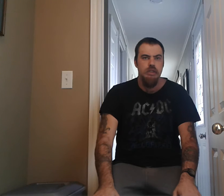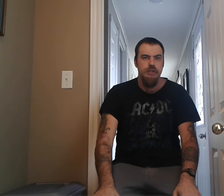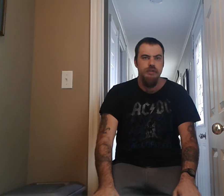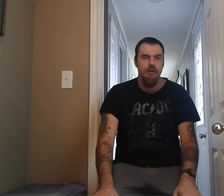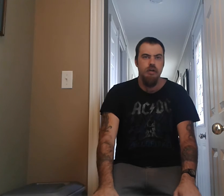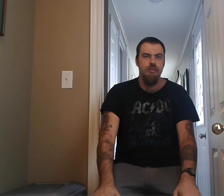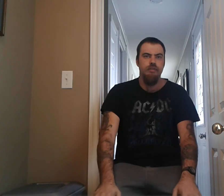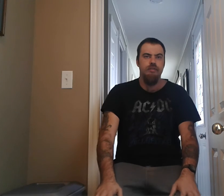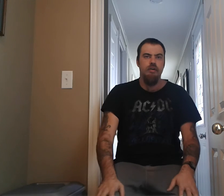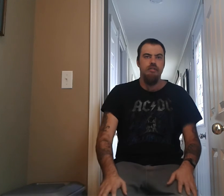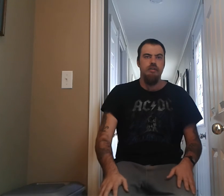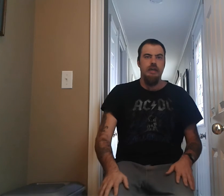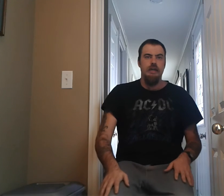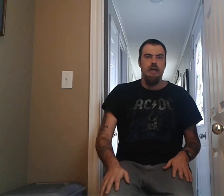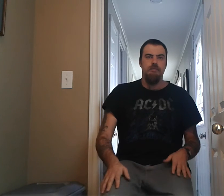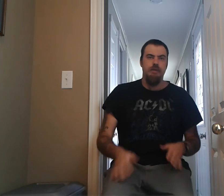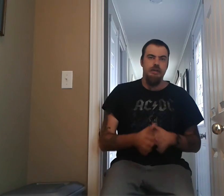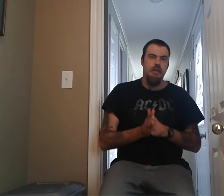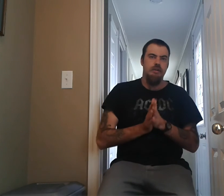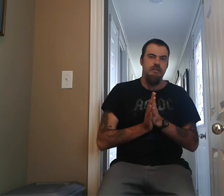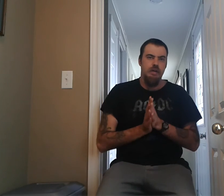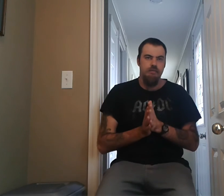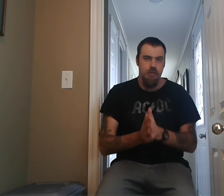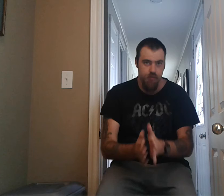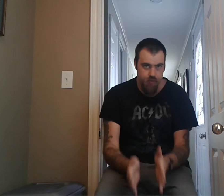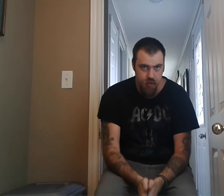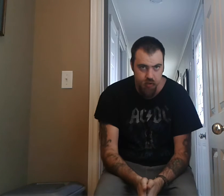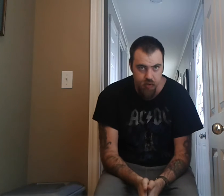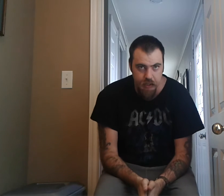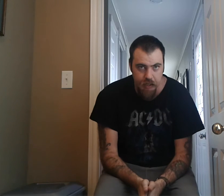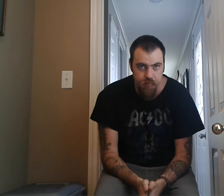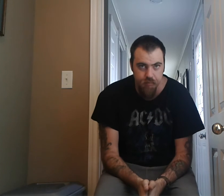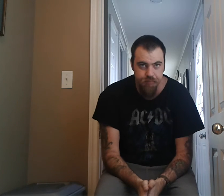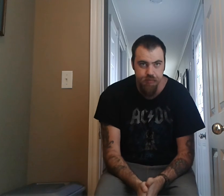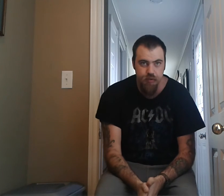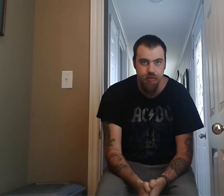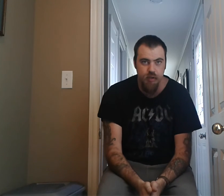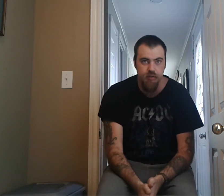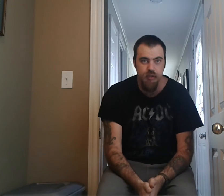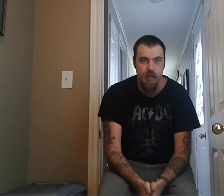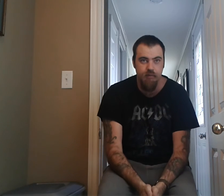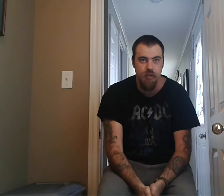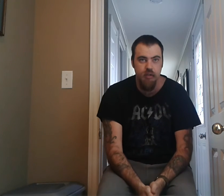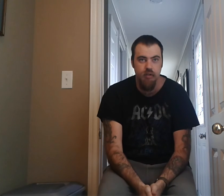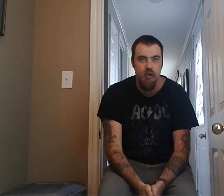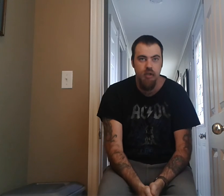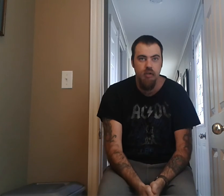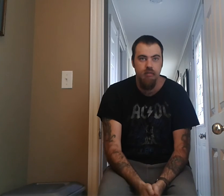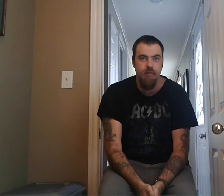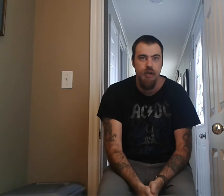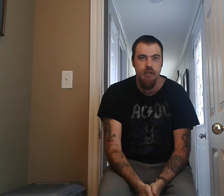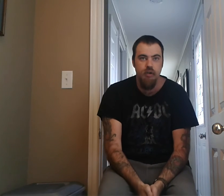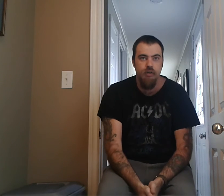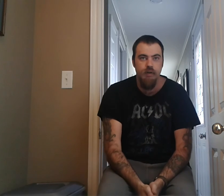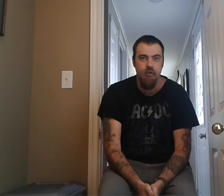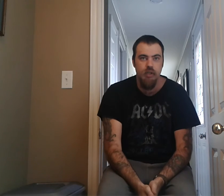I'll go through the songs again, um, but yeah, this album here, it's not a great album. The songs on the album include, Find Out About Love.